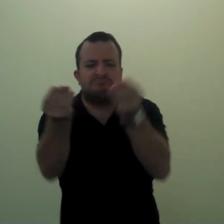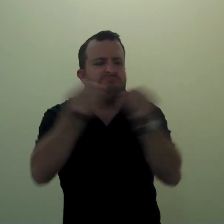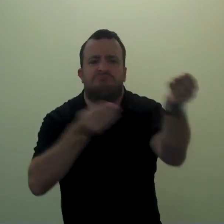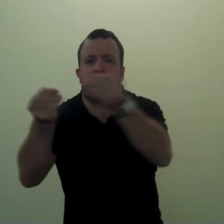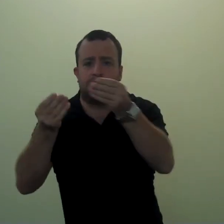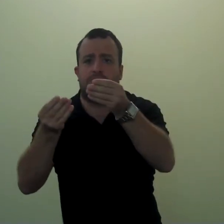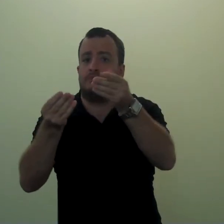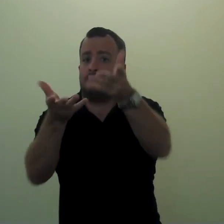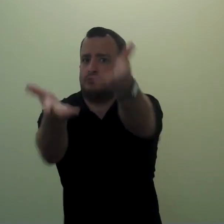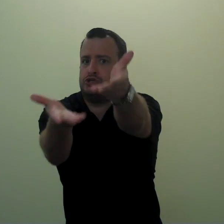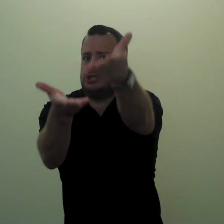History Hall.